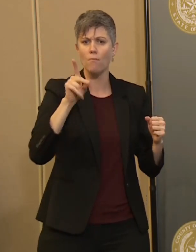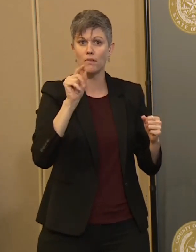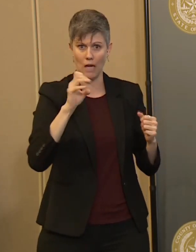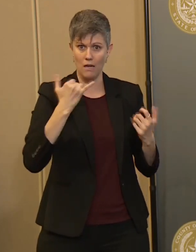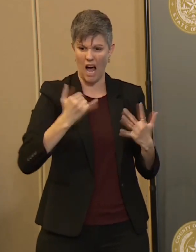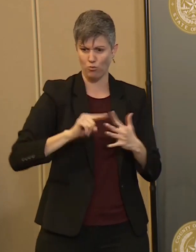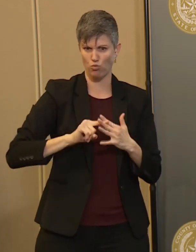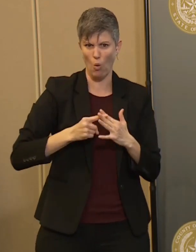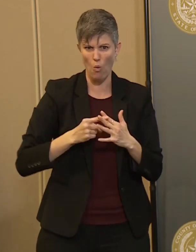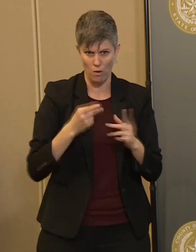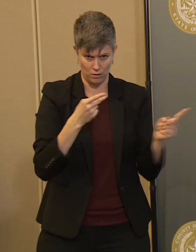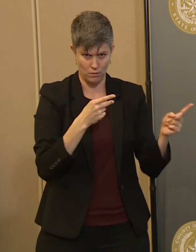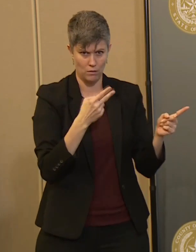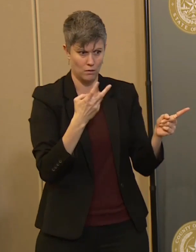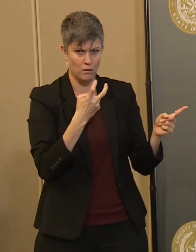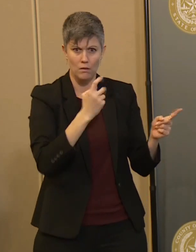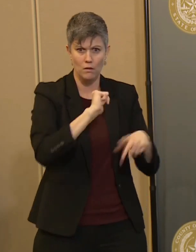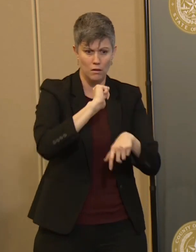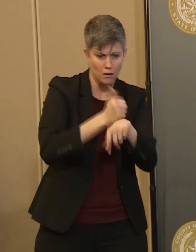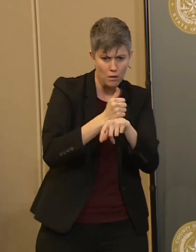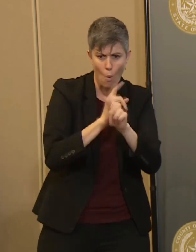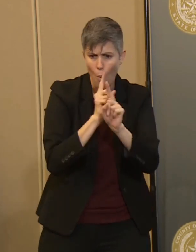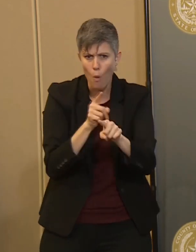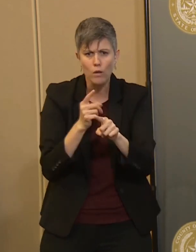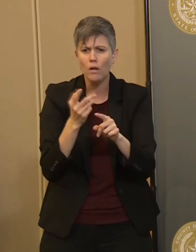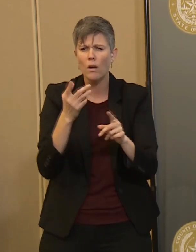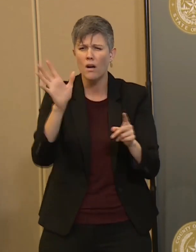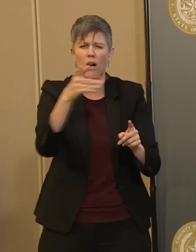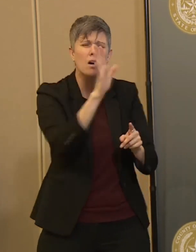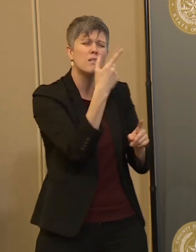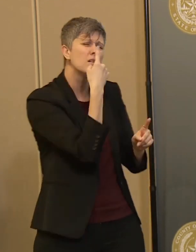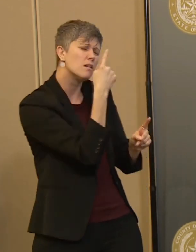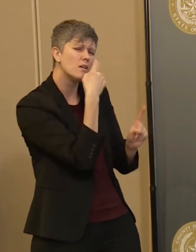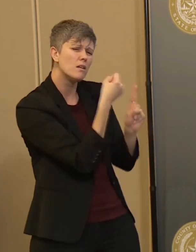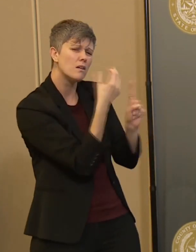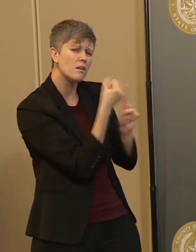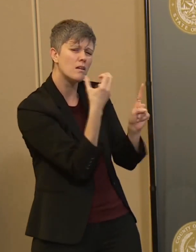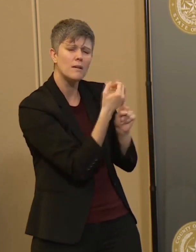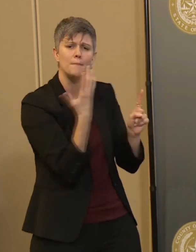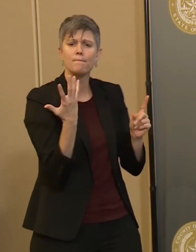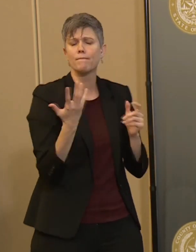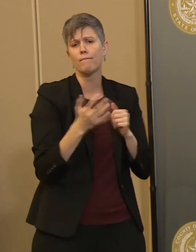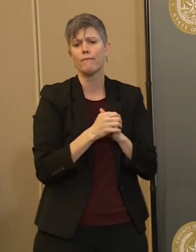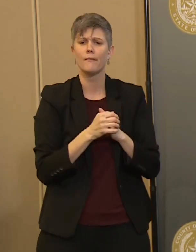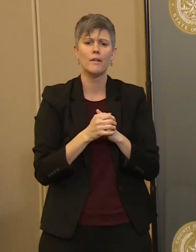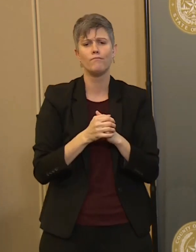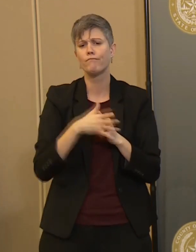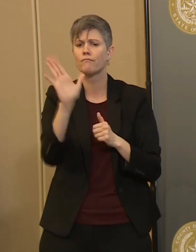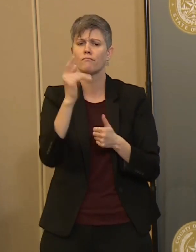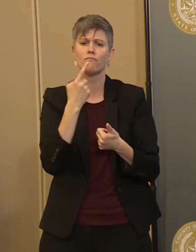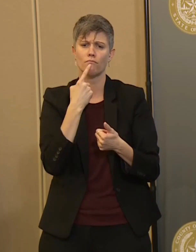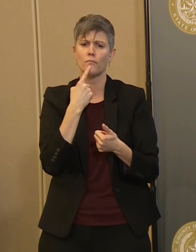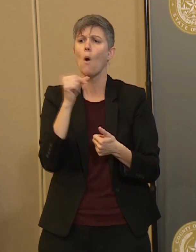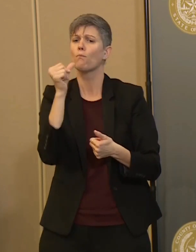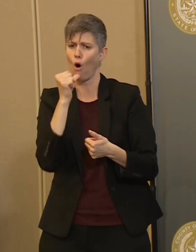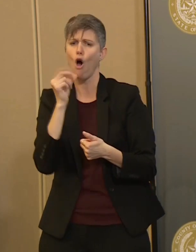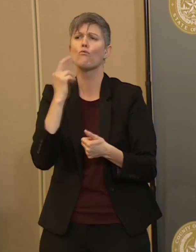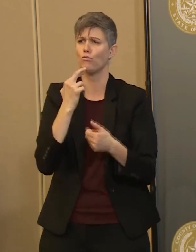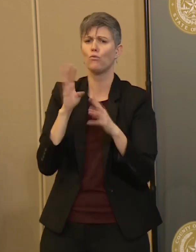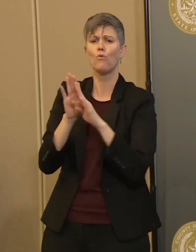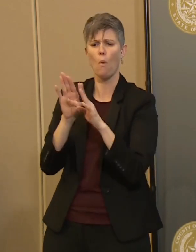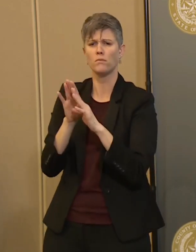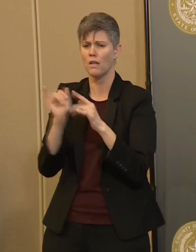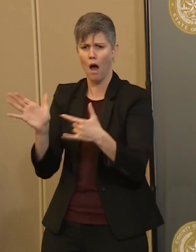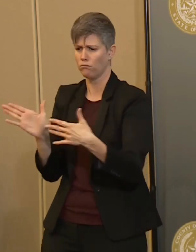was discussed, but just sort of elaborate on sort of, you know, moving from sort of bars and restaurants and gatherings to doing this sort of